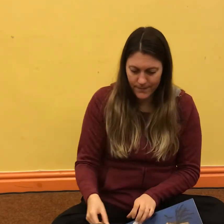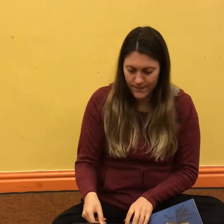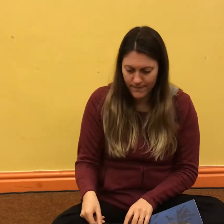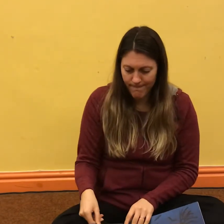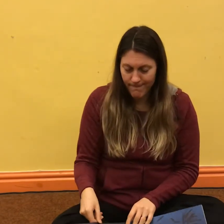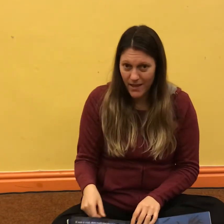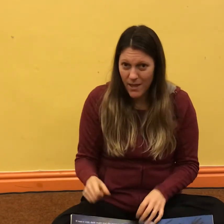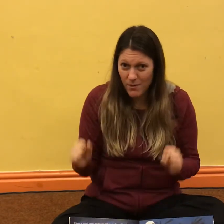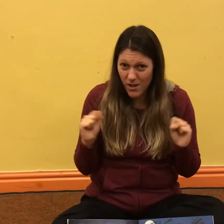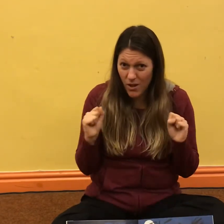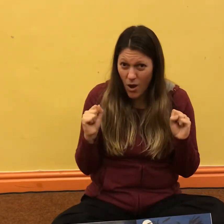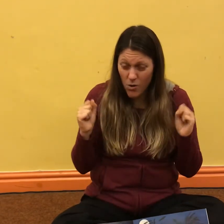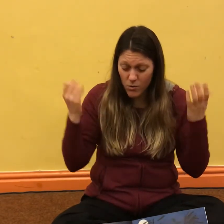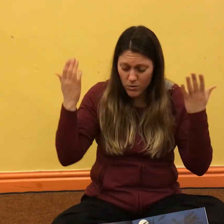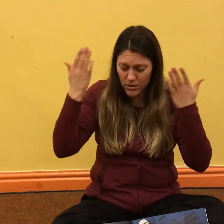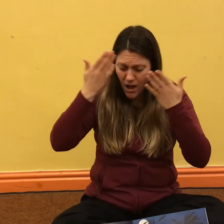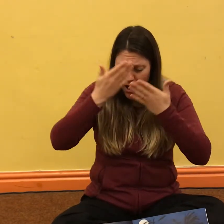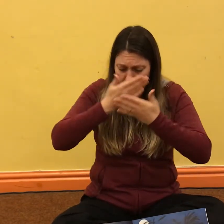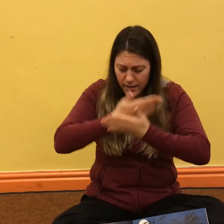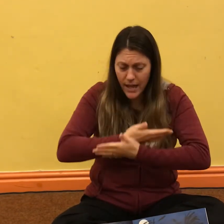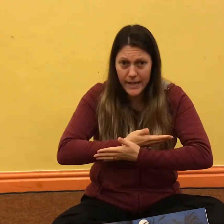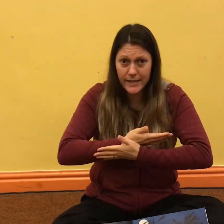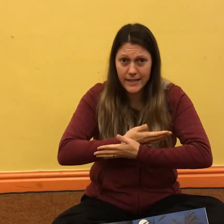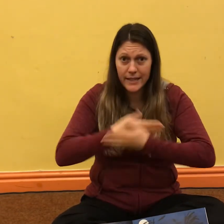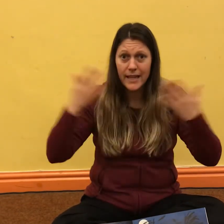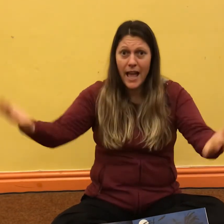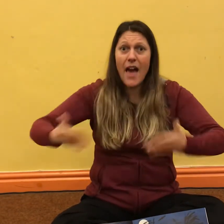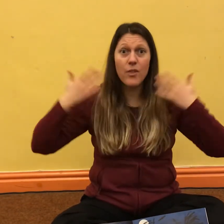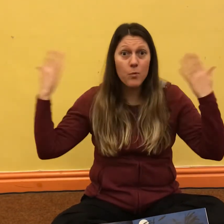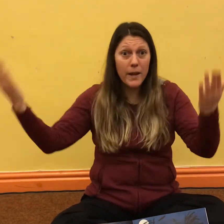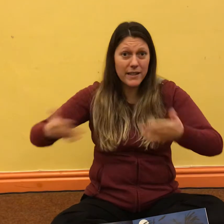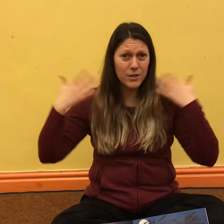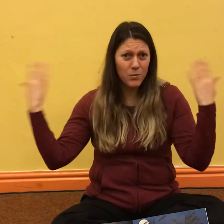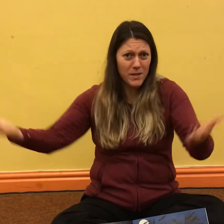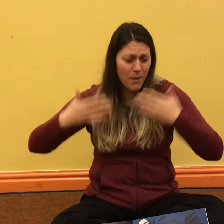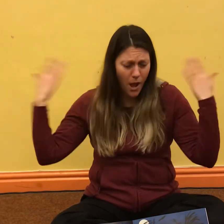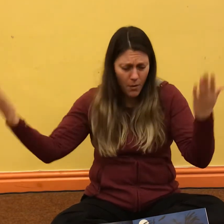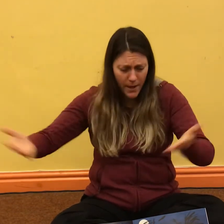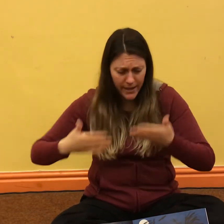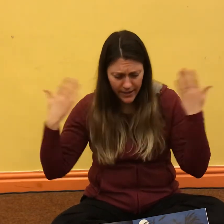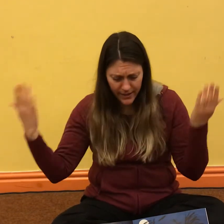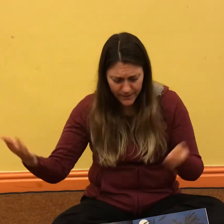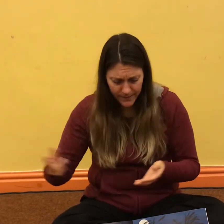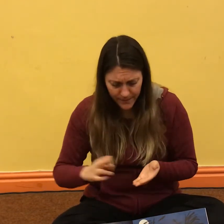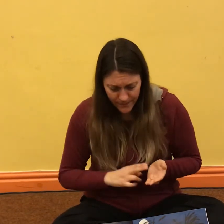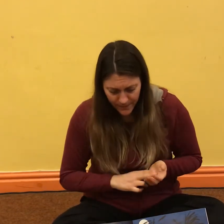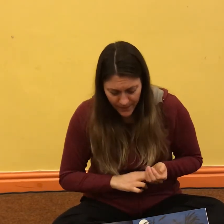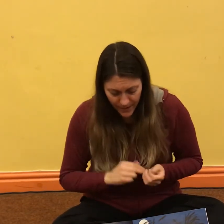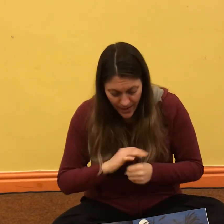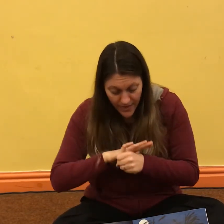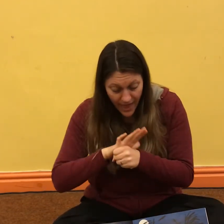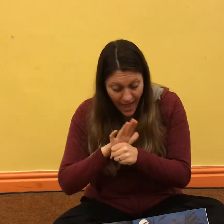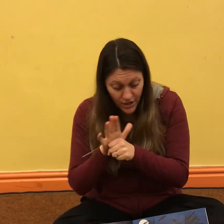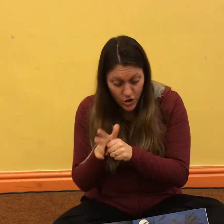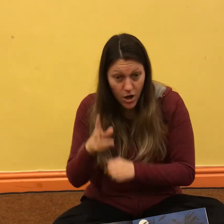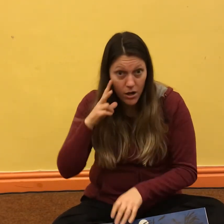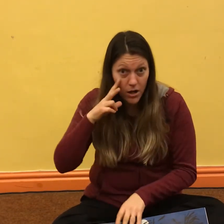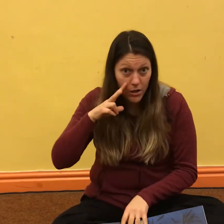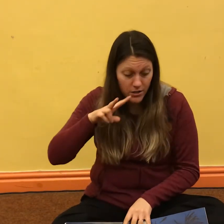It was a cold dark night and the wind was blowing. The hedgehog looked